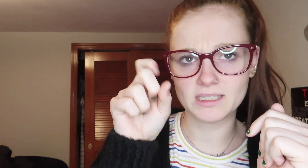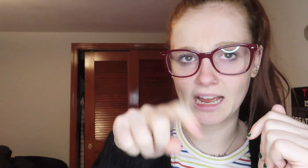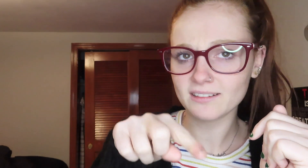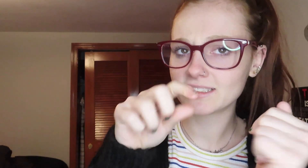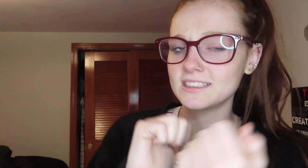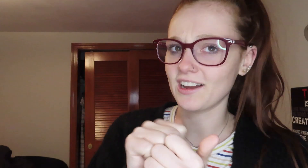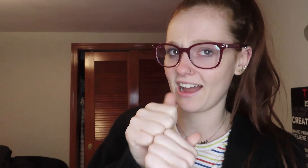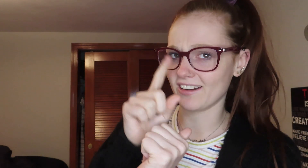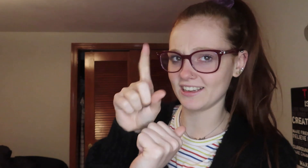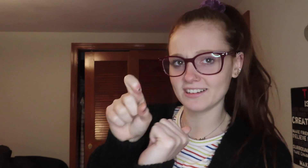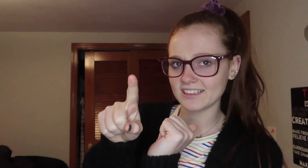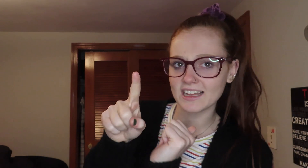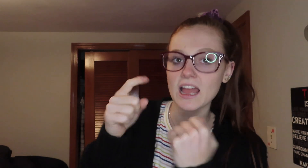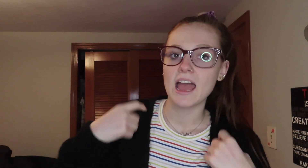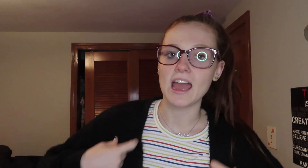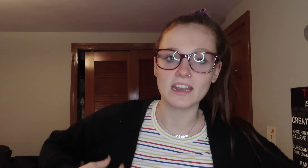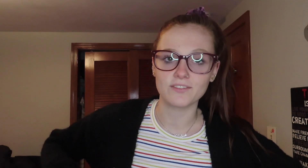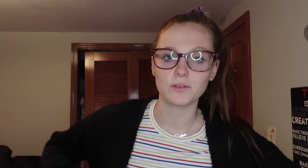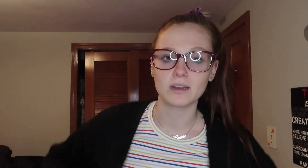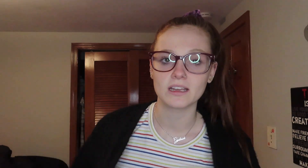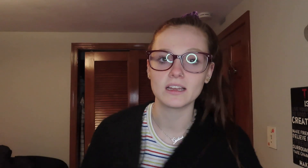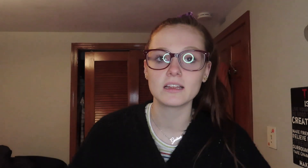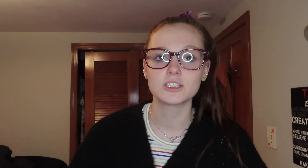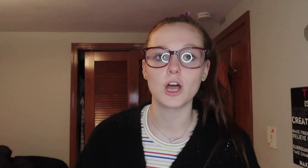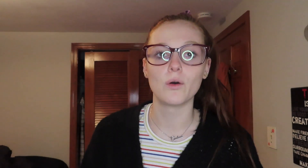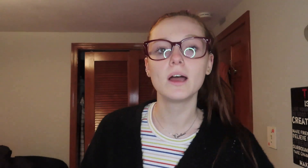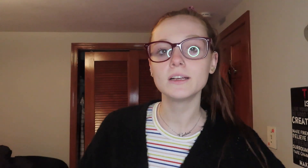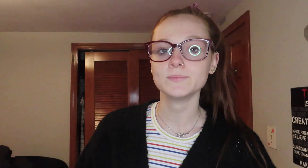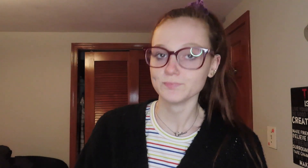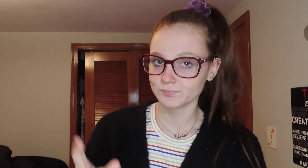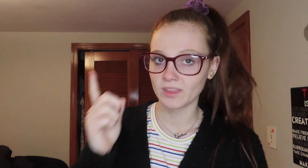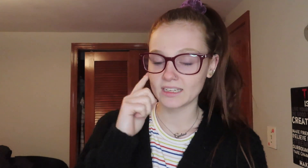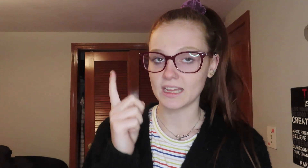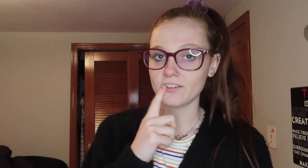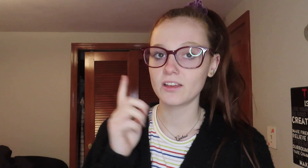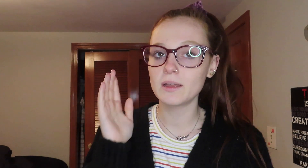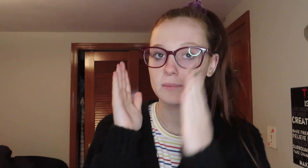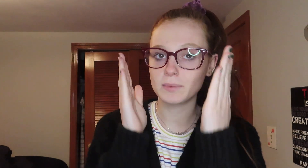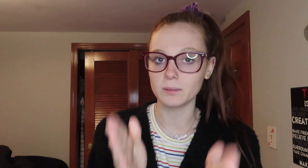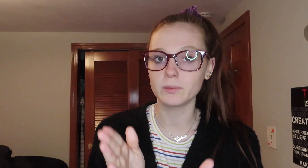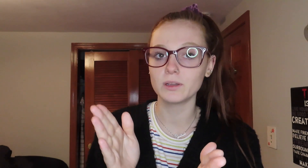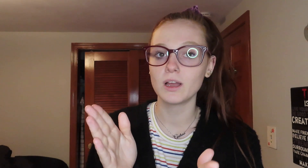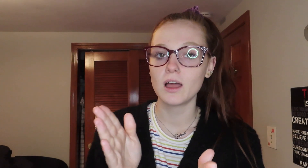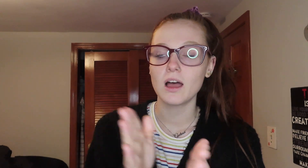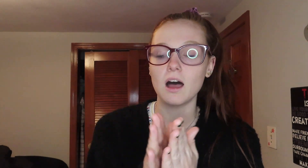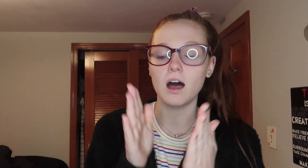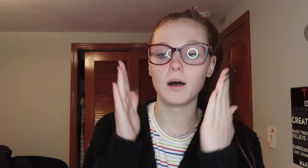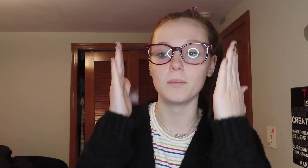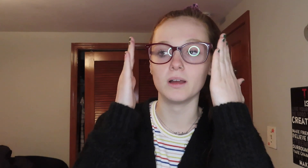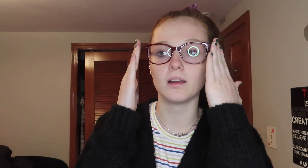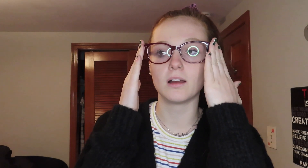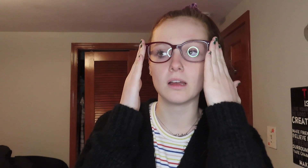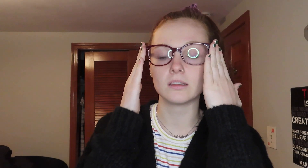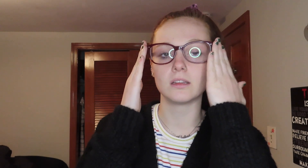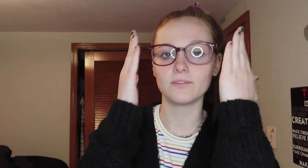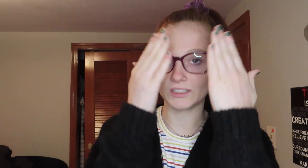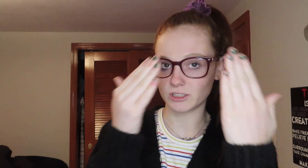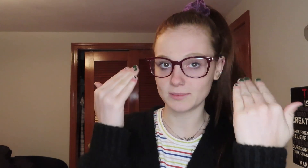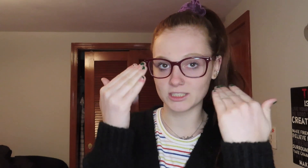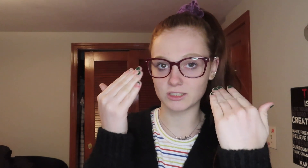be down so how are you and if you want to so deaf people um facial expression